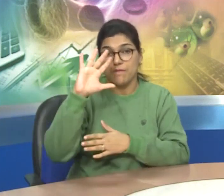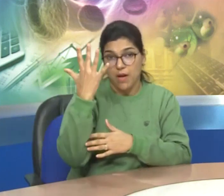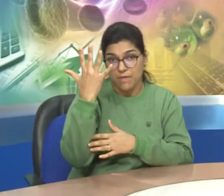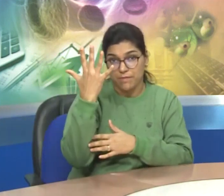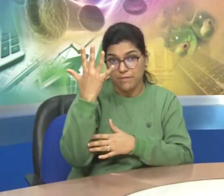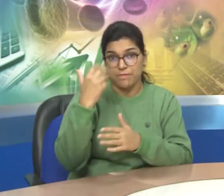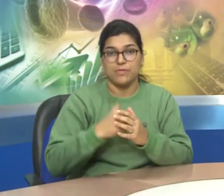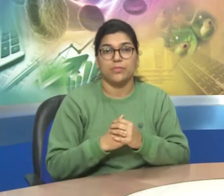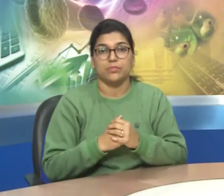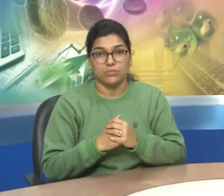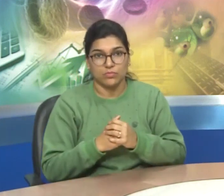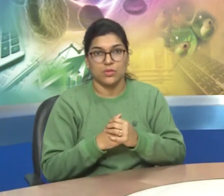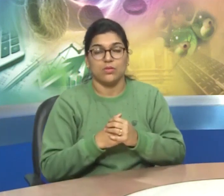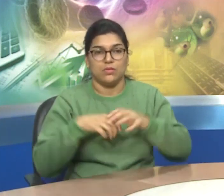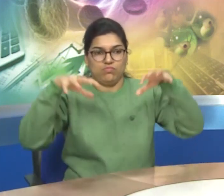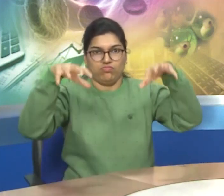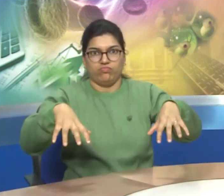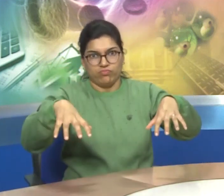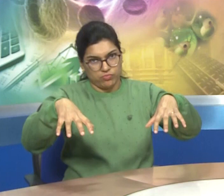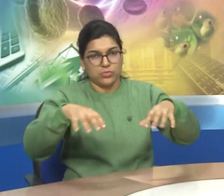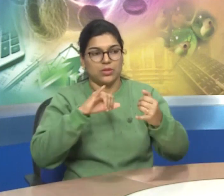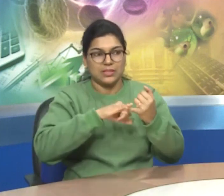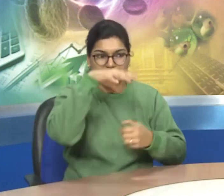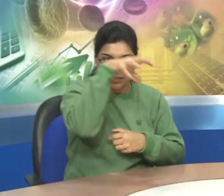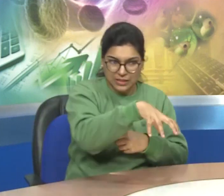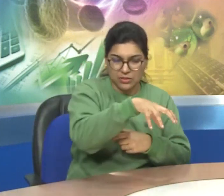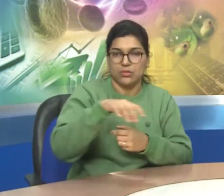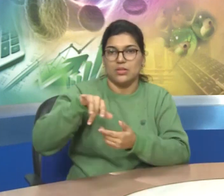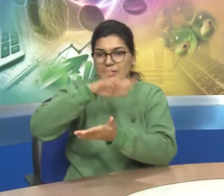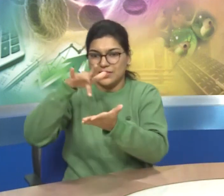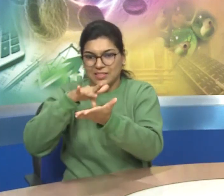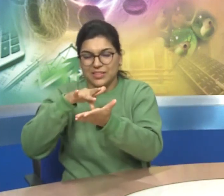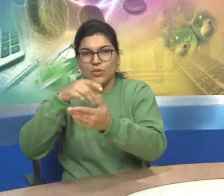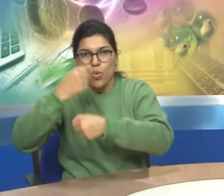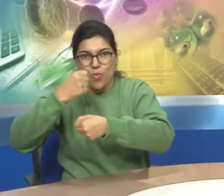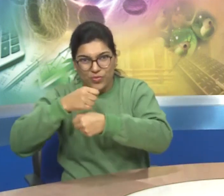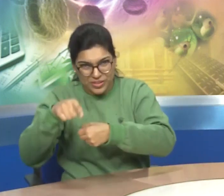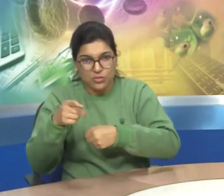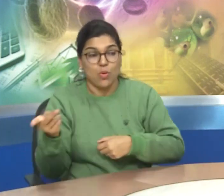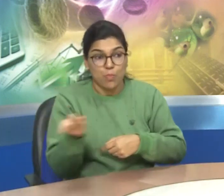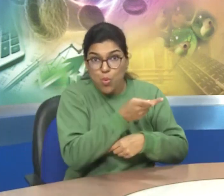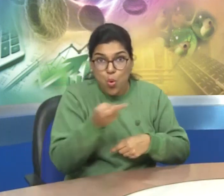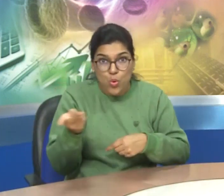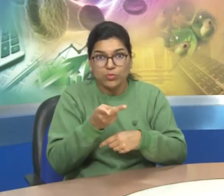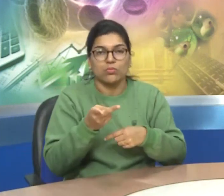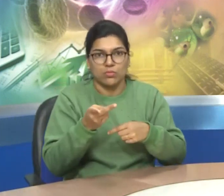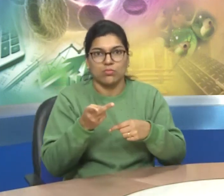point number five the central law prevails upon the state law